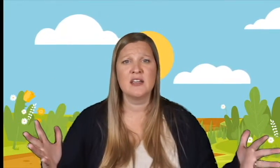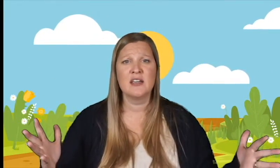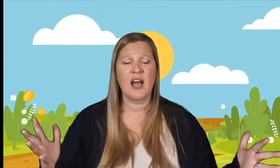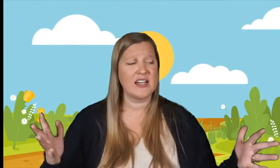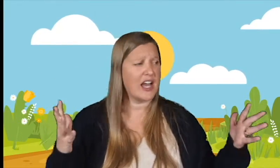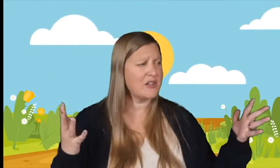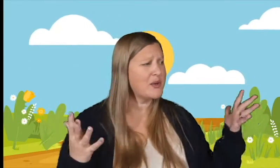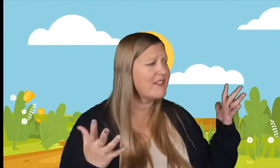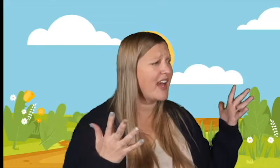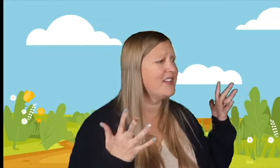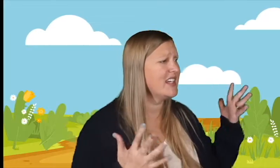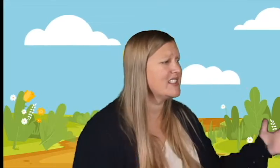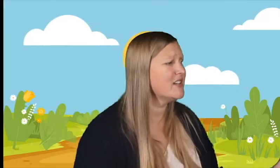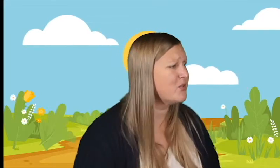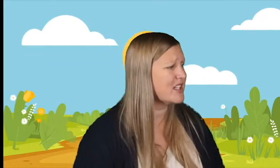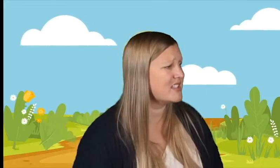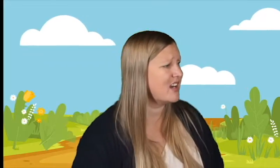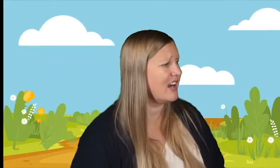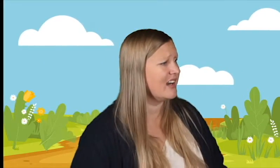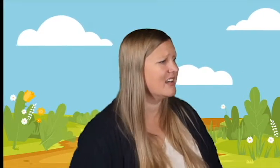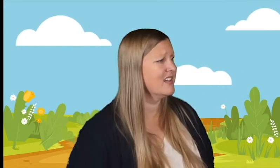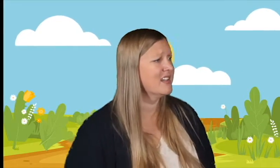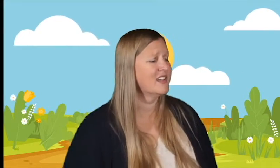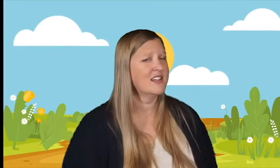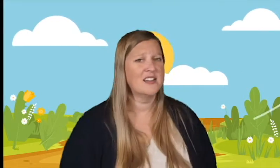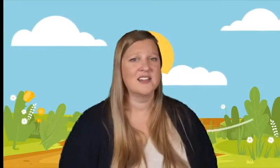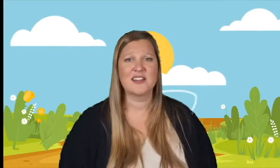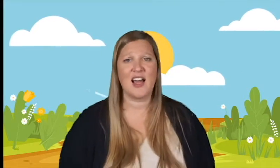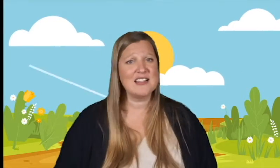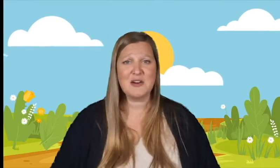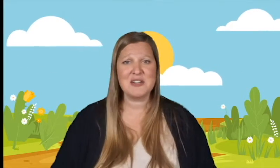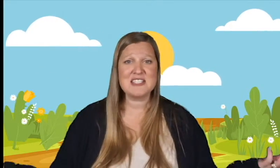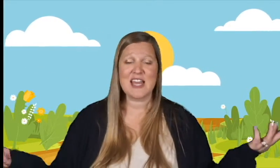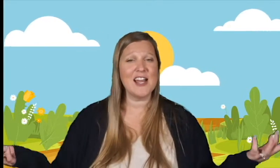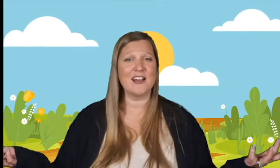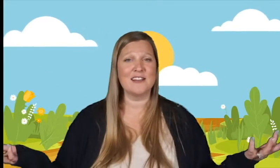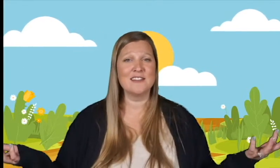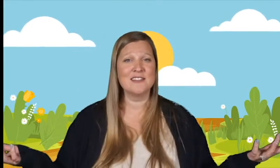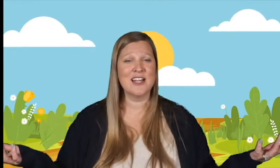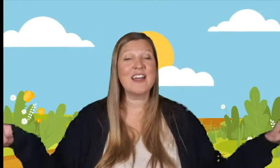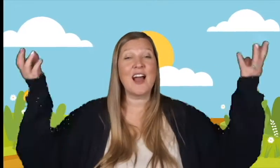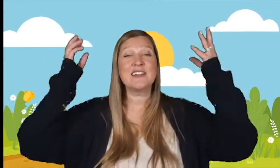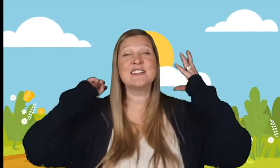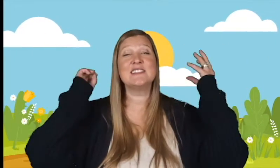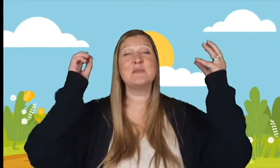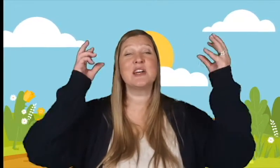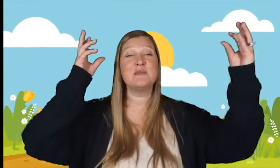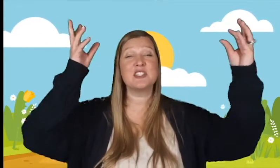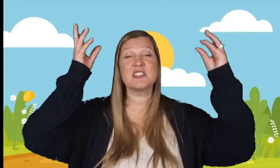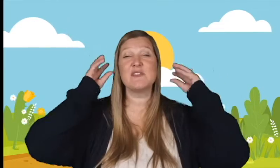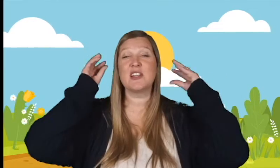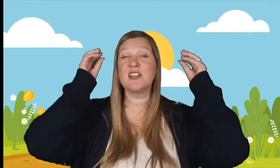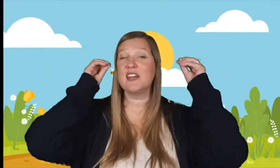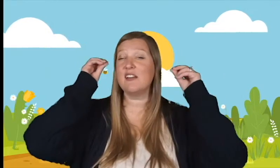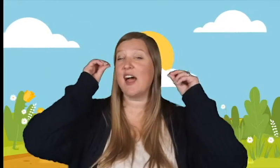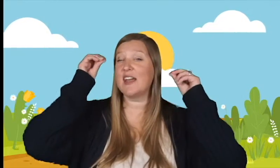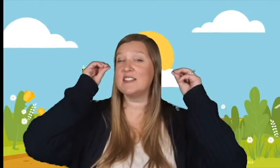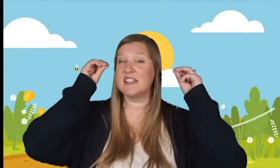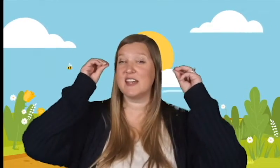I don't even have an idea of where to start. God's always there. And God can sometimes just give a little idea